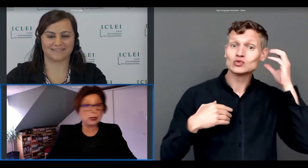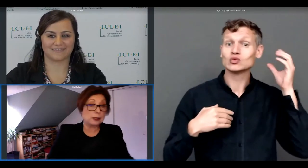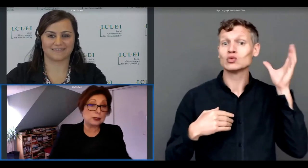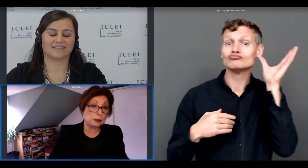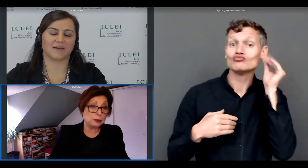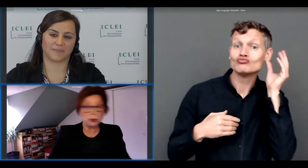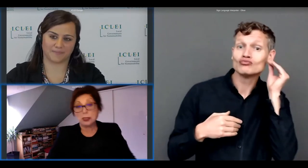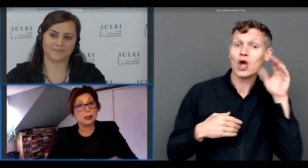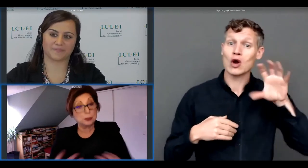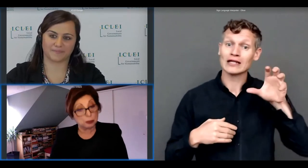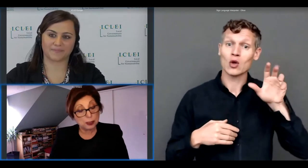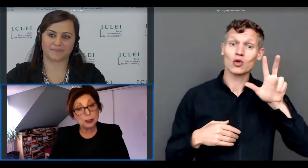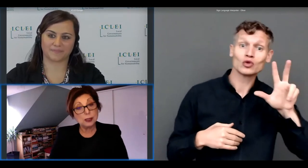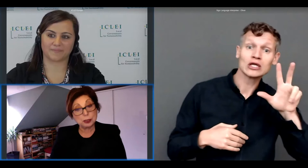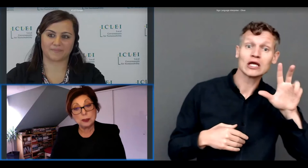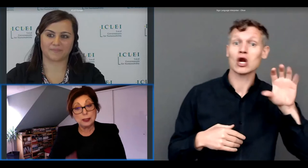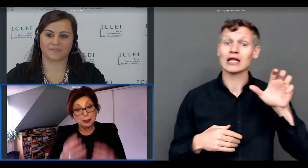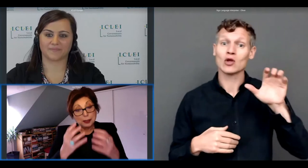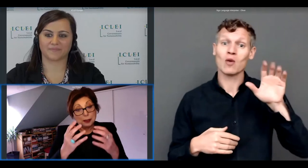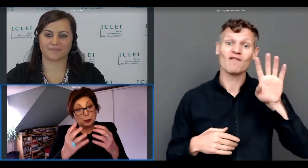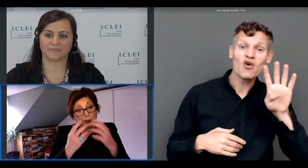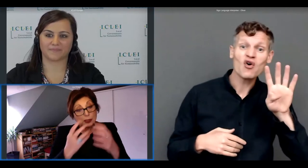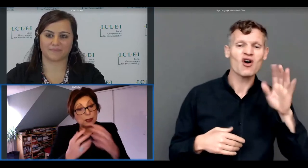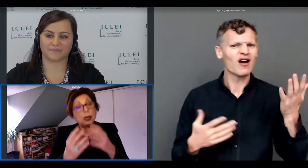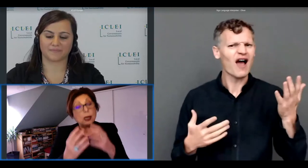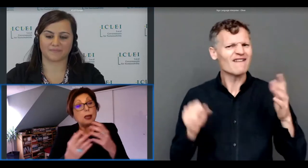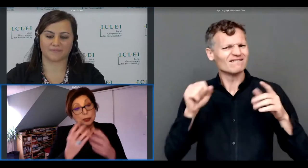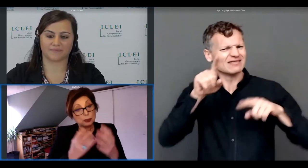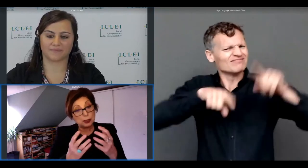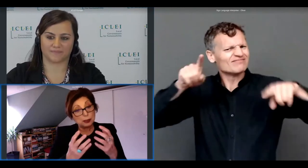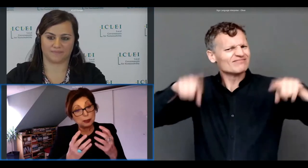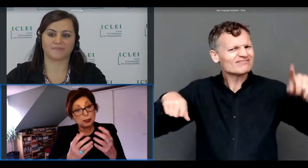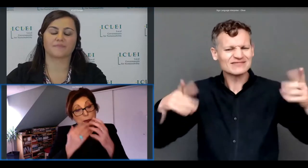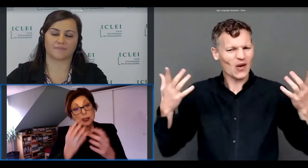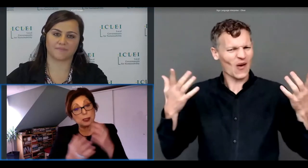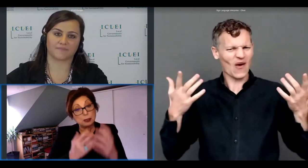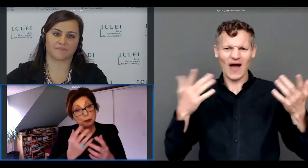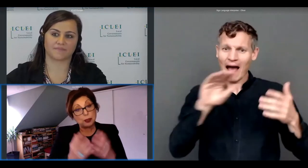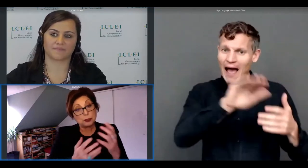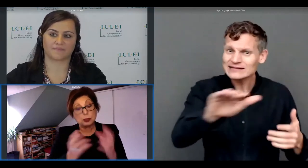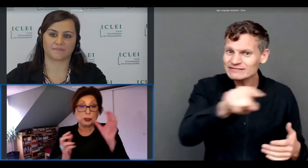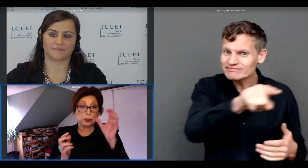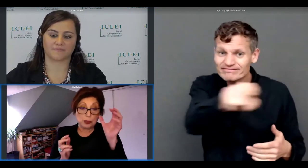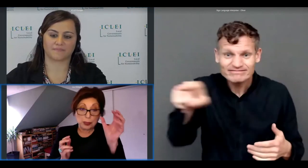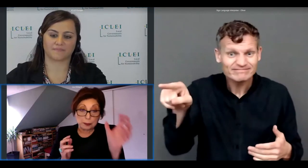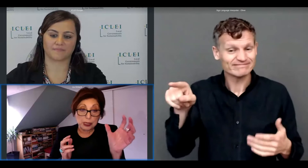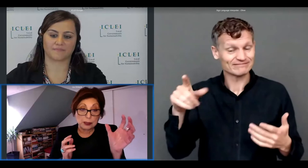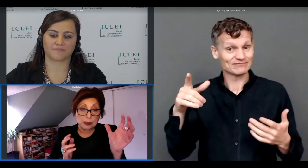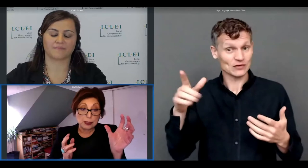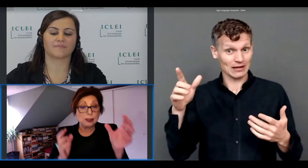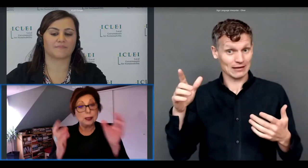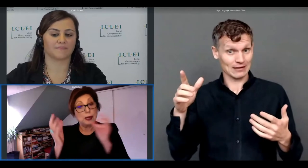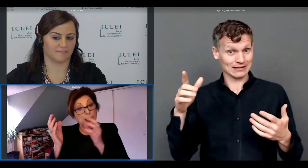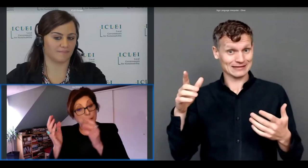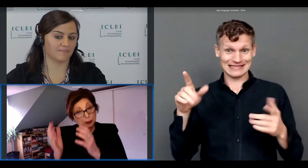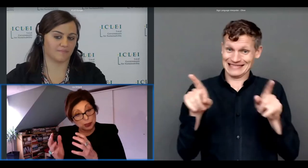three classical music and so on so what is then culture here can we still refer to culture with that big c